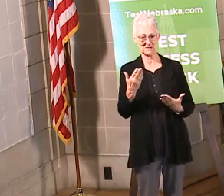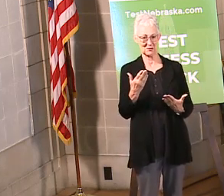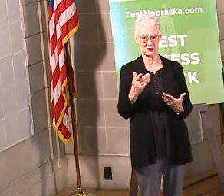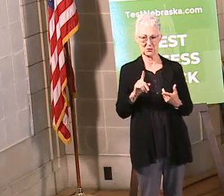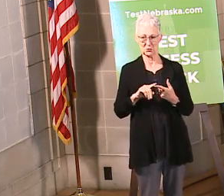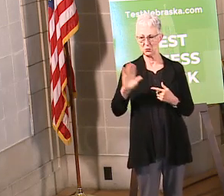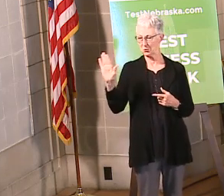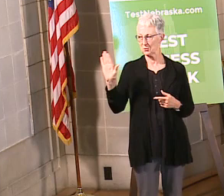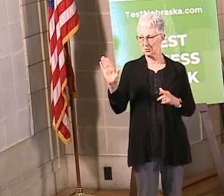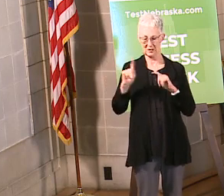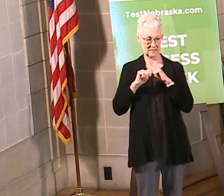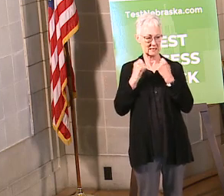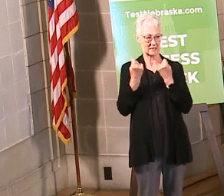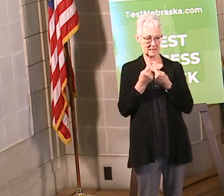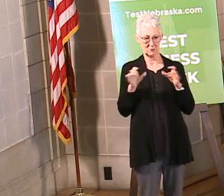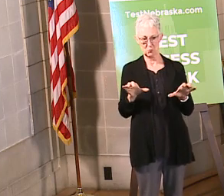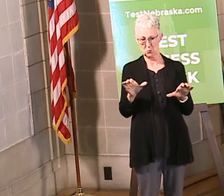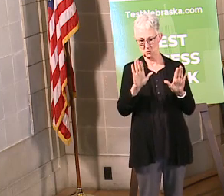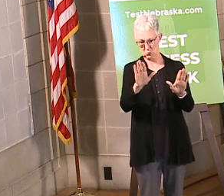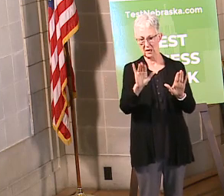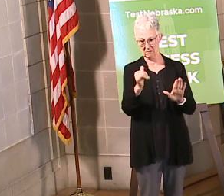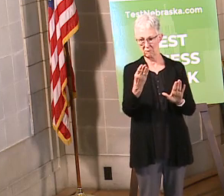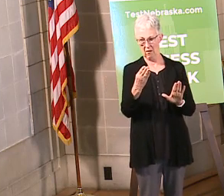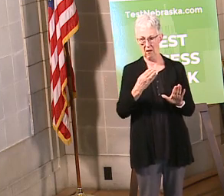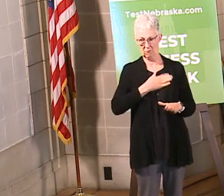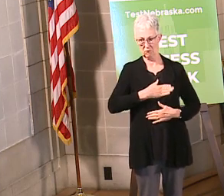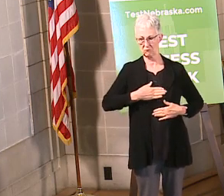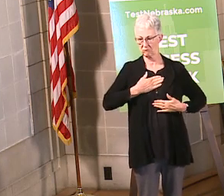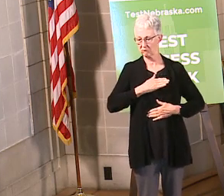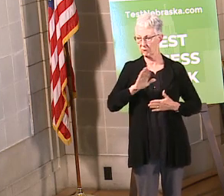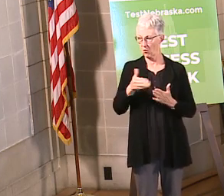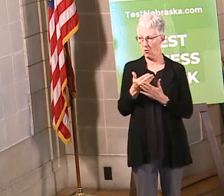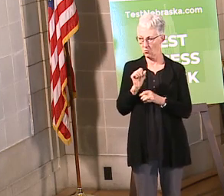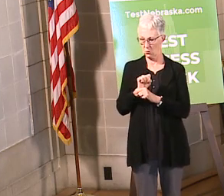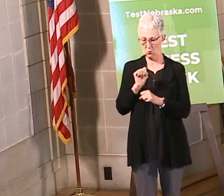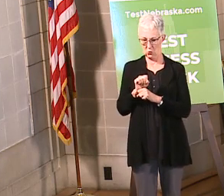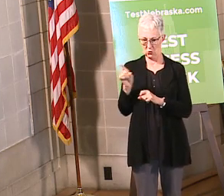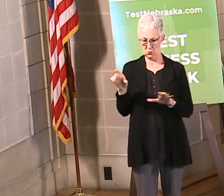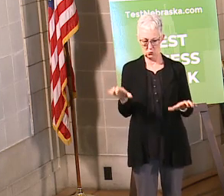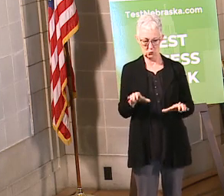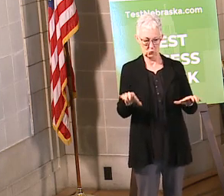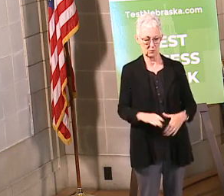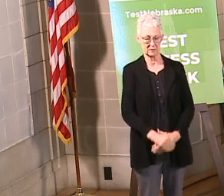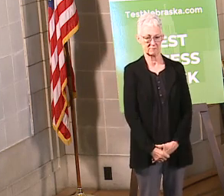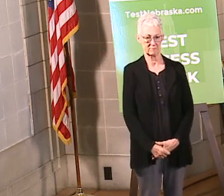my thanks to your entire team. You're doing a great job. really appreciate all the work that everybody on your team is doing, so thanks.